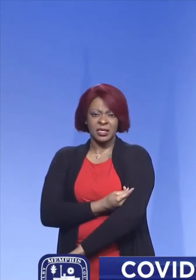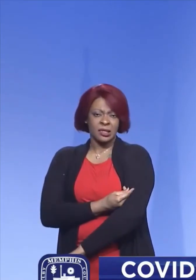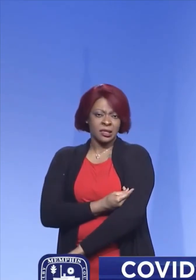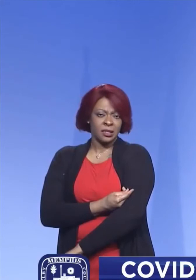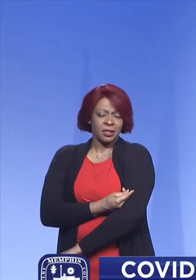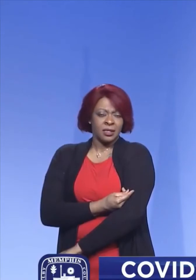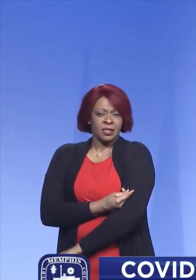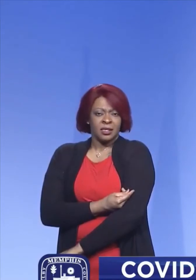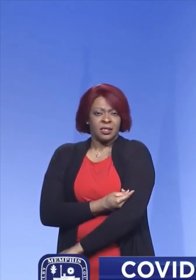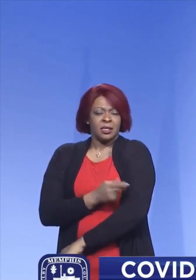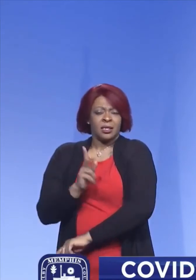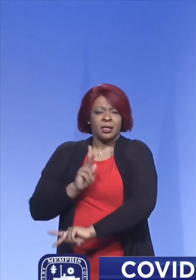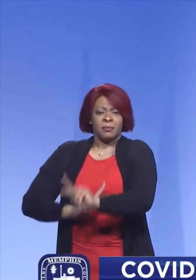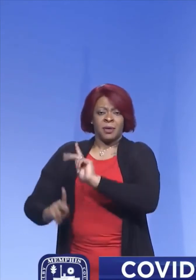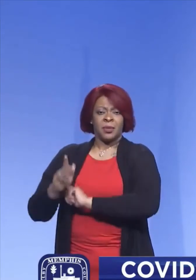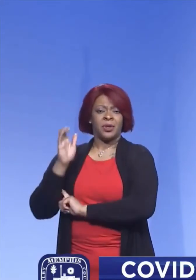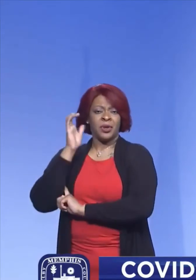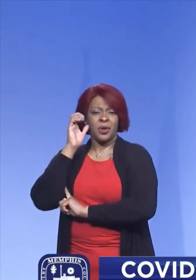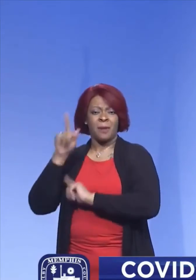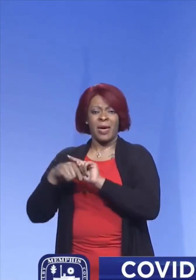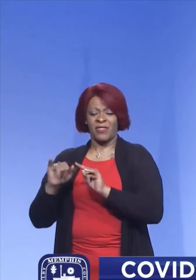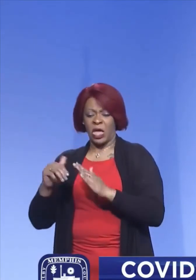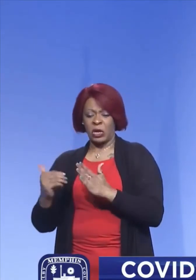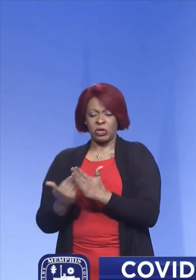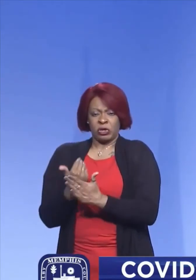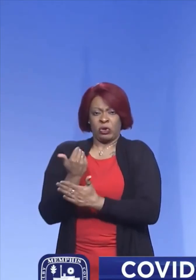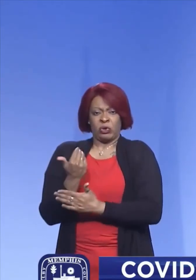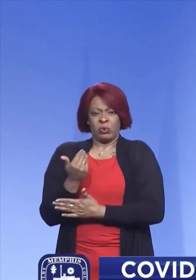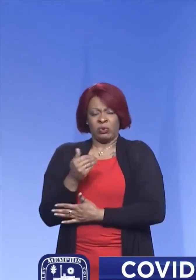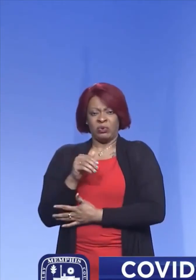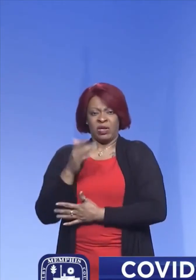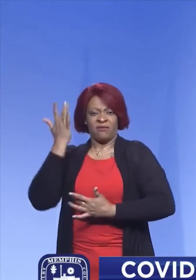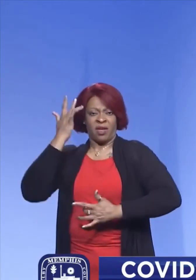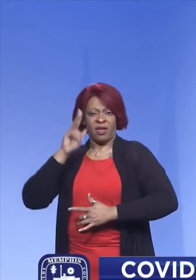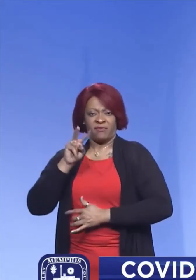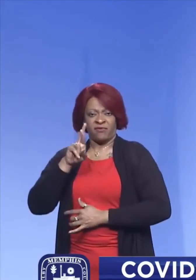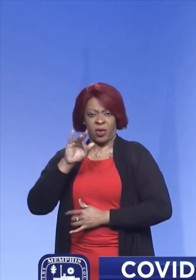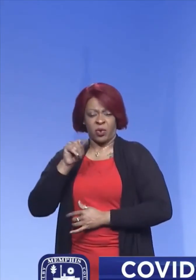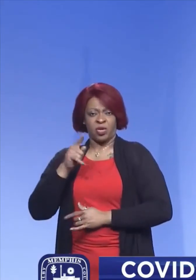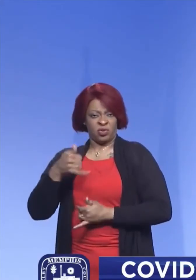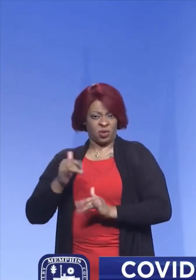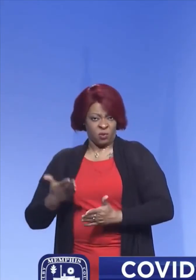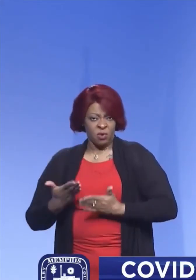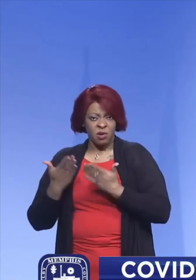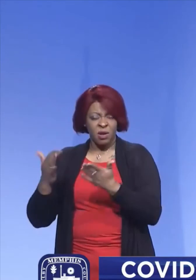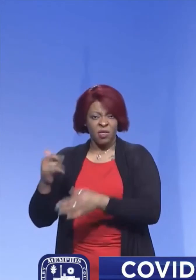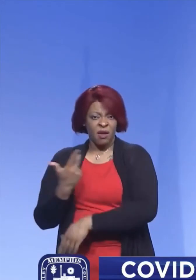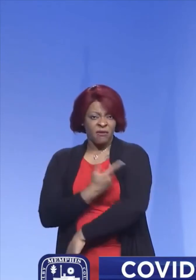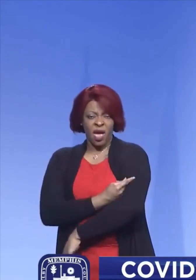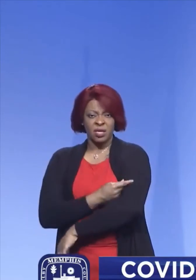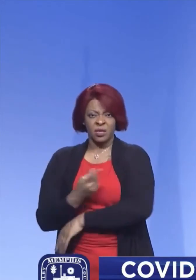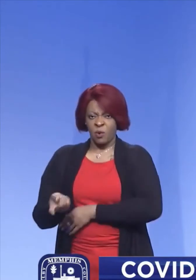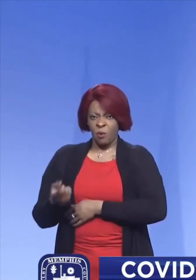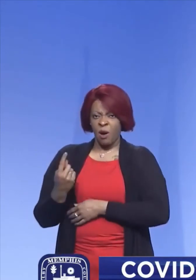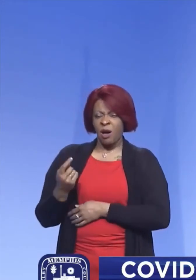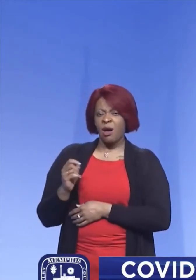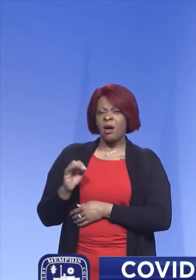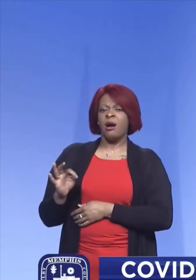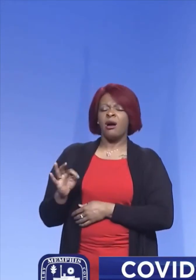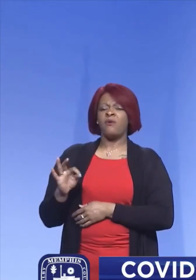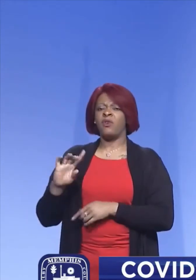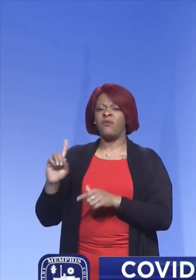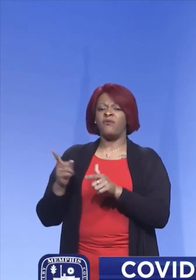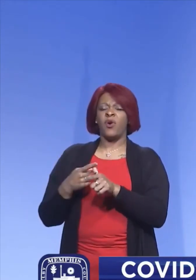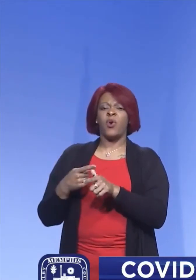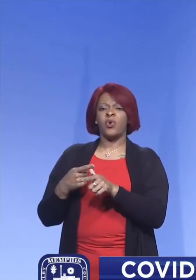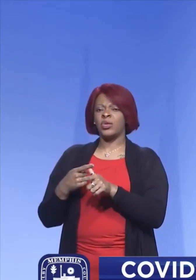it, when people hear about new variants, I mean, are you guys still recommending that the vaccines are, you know, one of the, you know, first